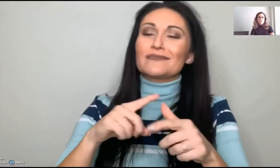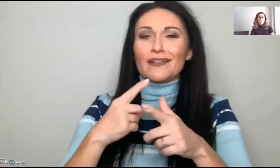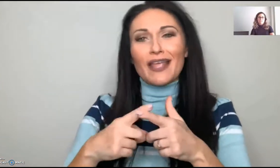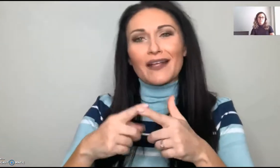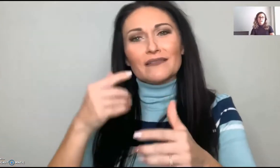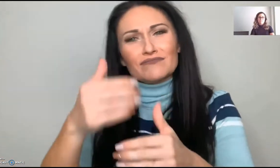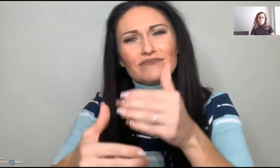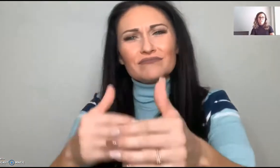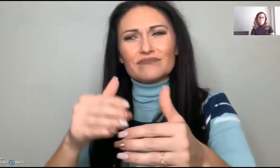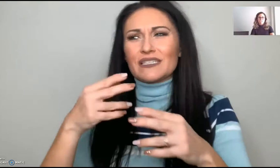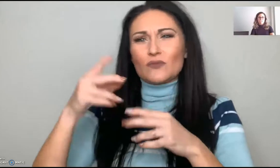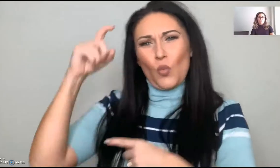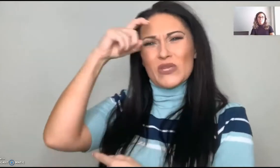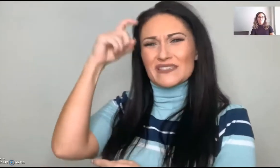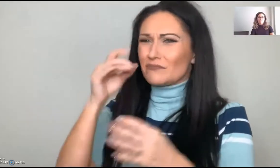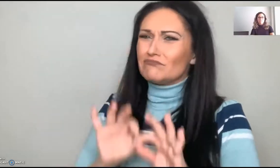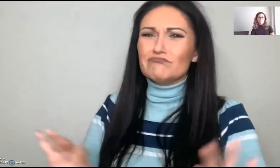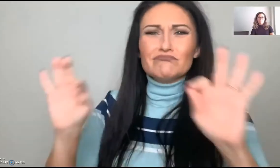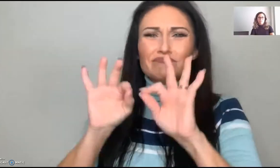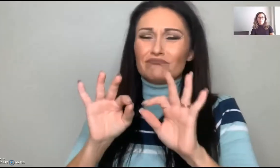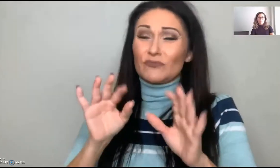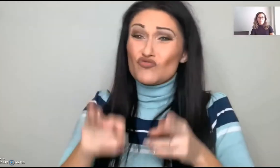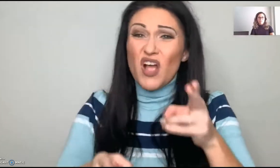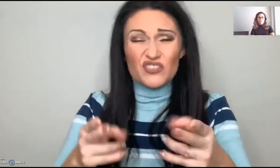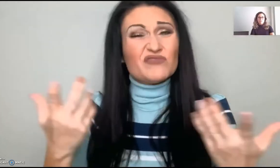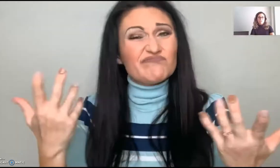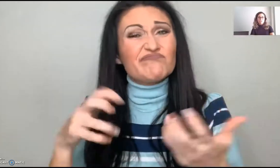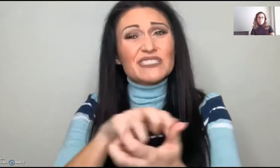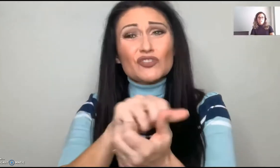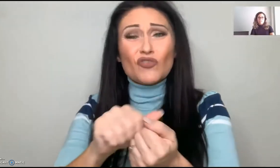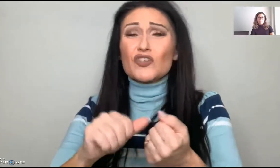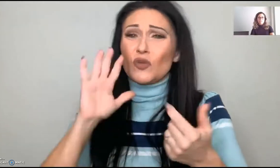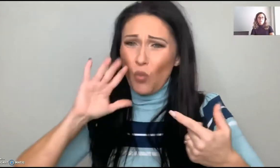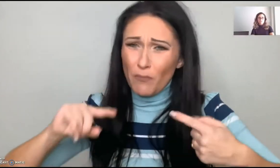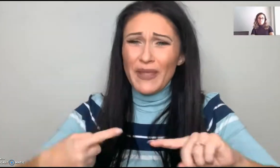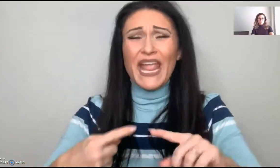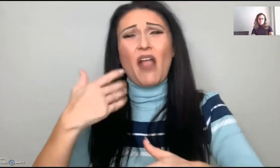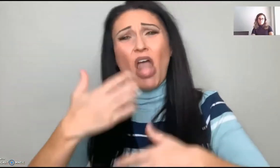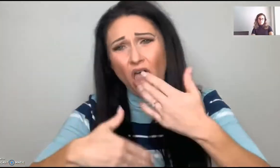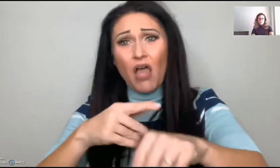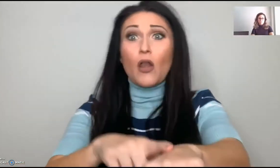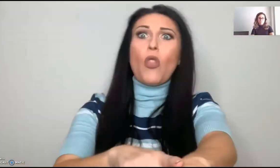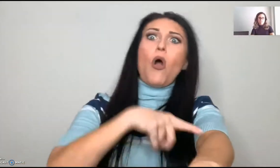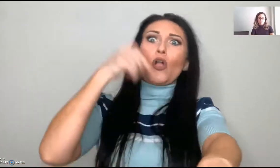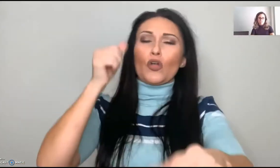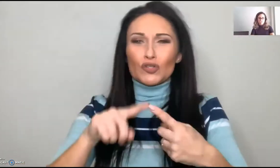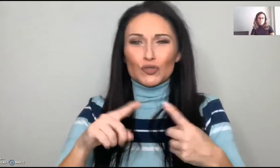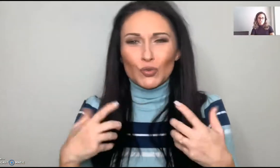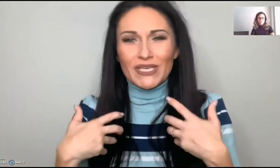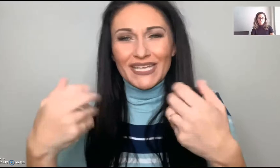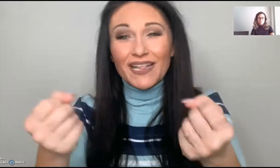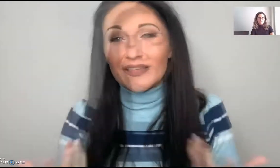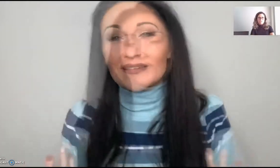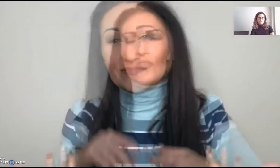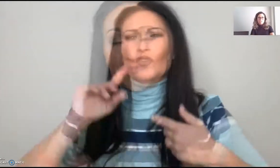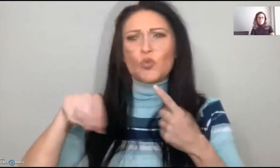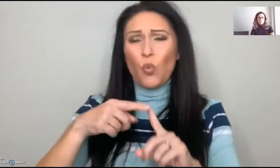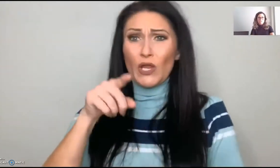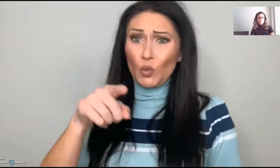and heal that first, then move forward. Question yourself. It's important not to rush. It'll be very destructive. The longer you wait, the